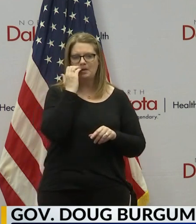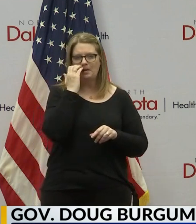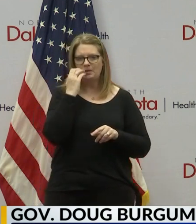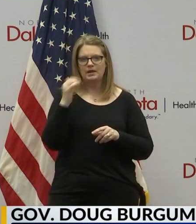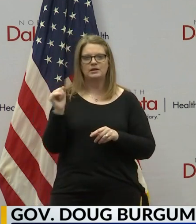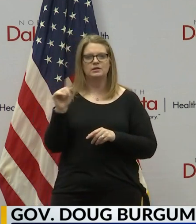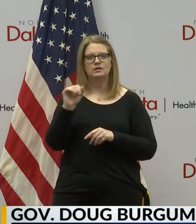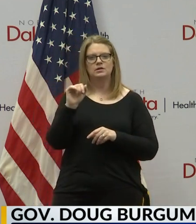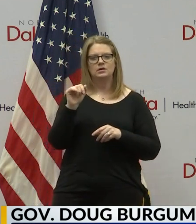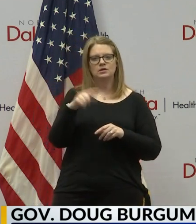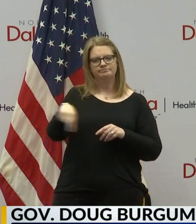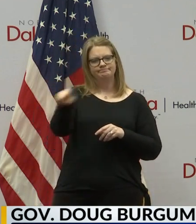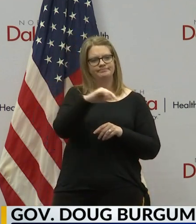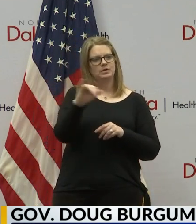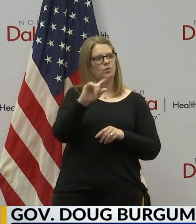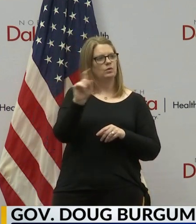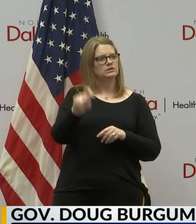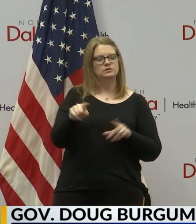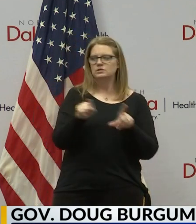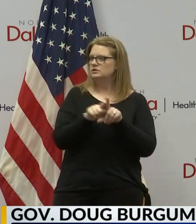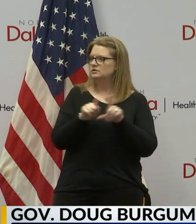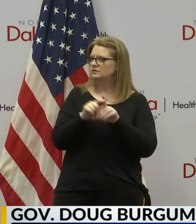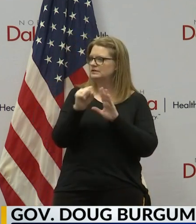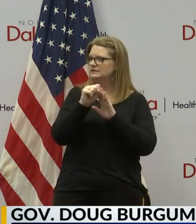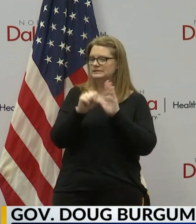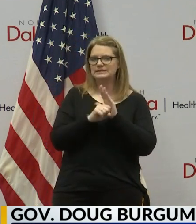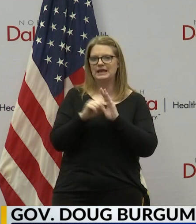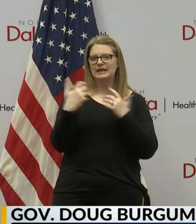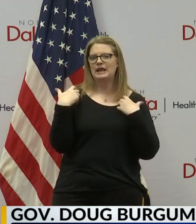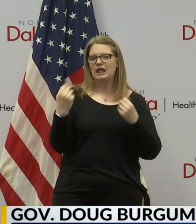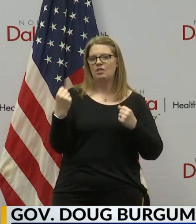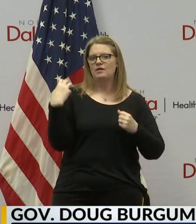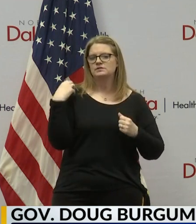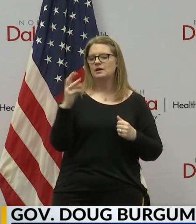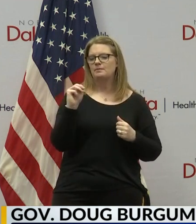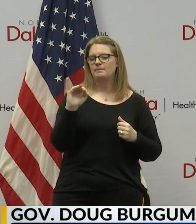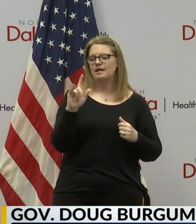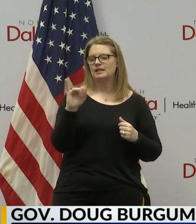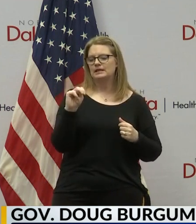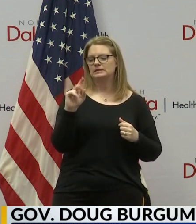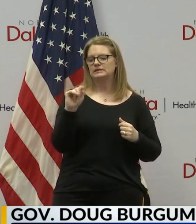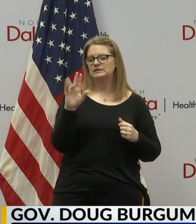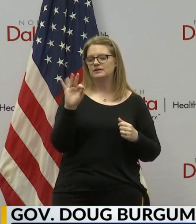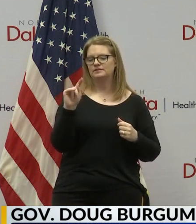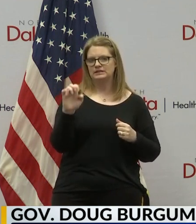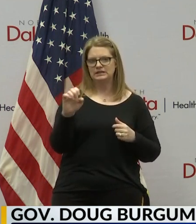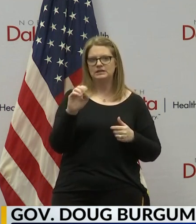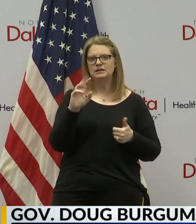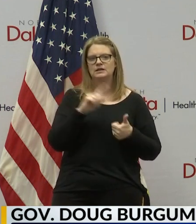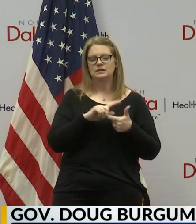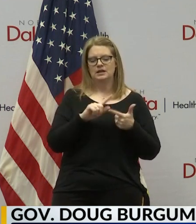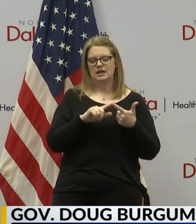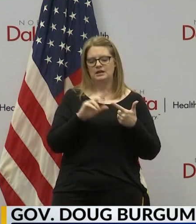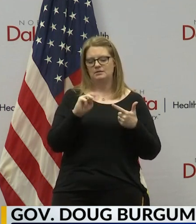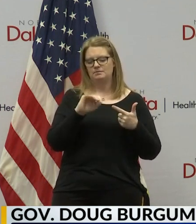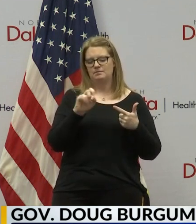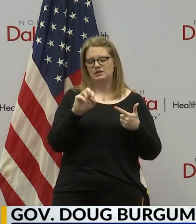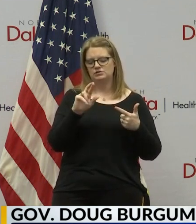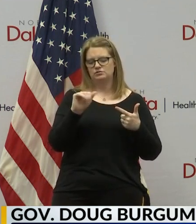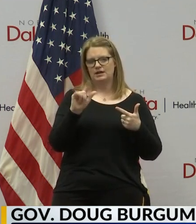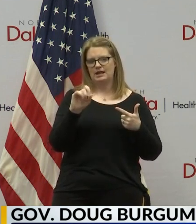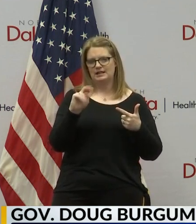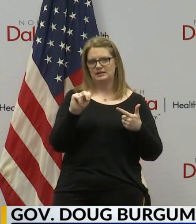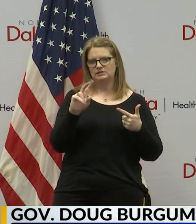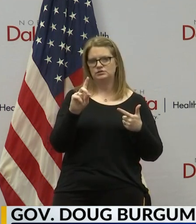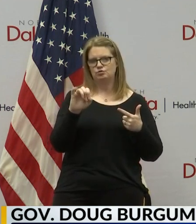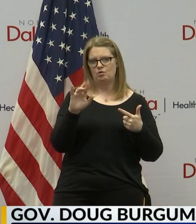&A for the media we've got our state health officer Mylan Tufte here as well as a major general Alan Dorman who